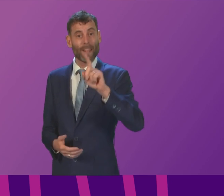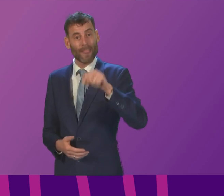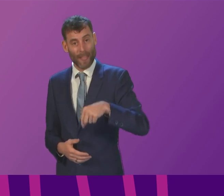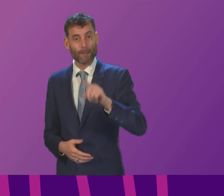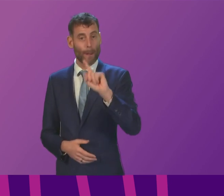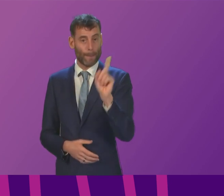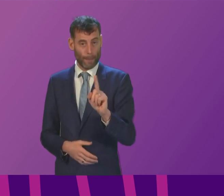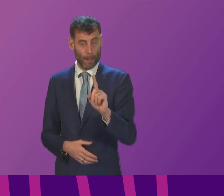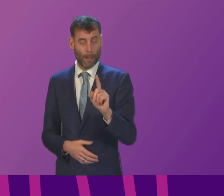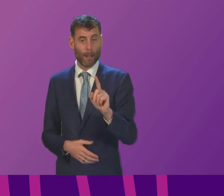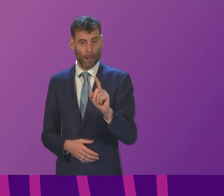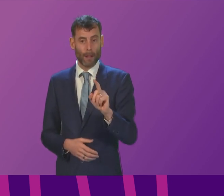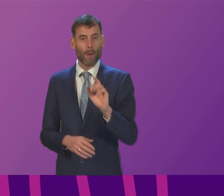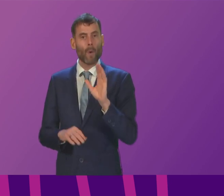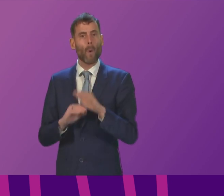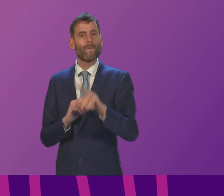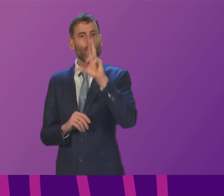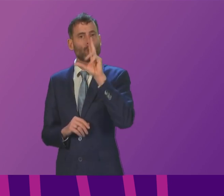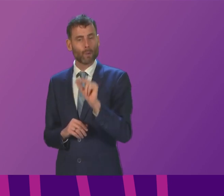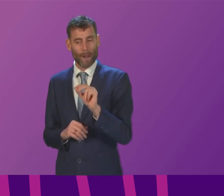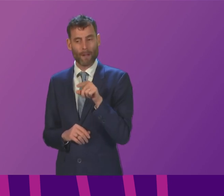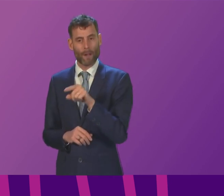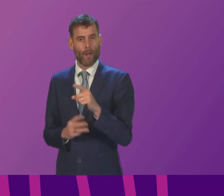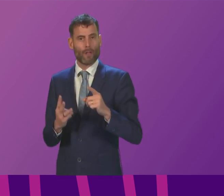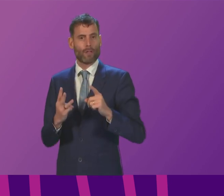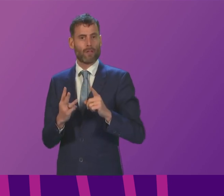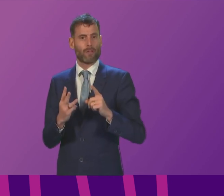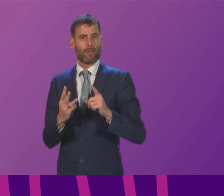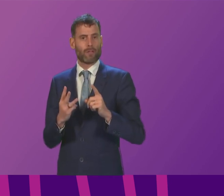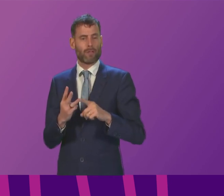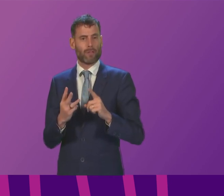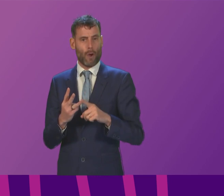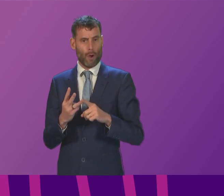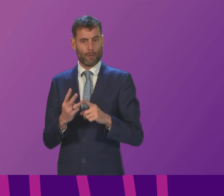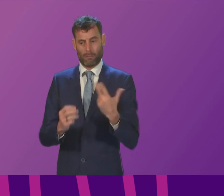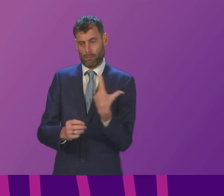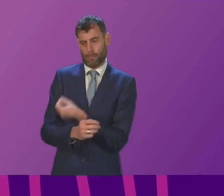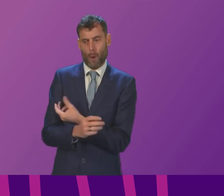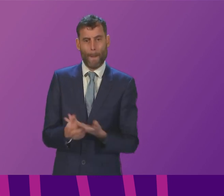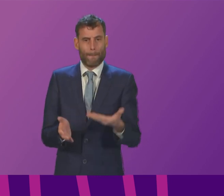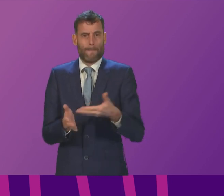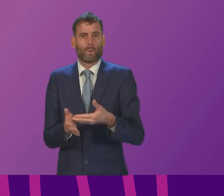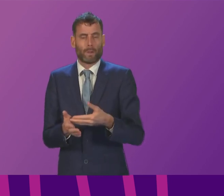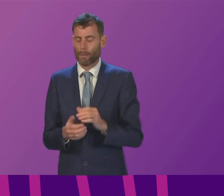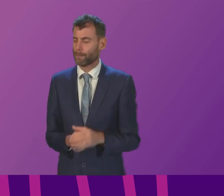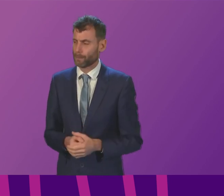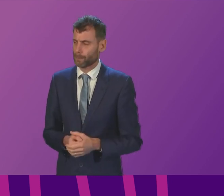people aged over 12 have received a third dose or booster vaccination I think last week in terms of combined flu and